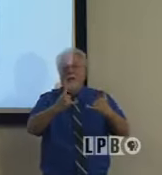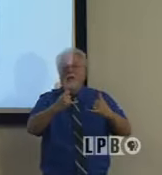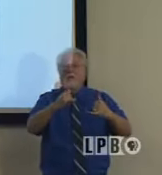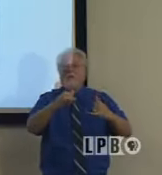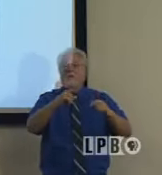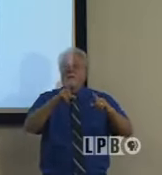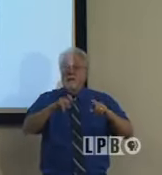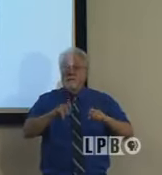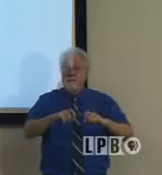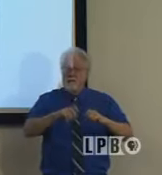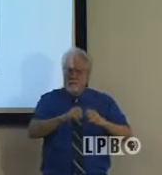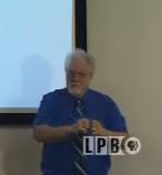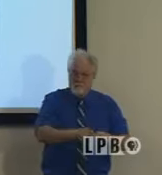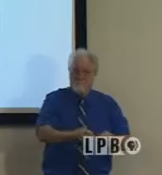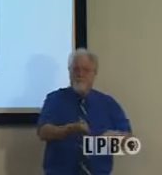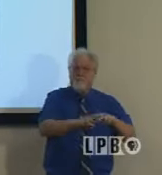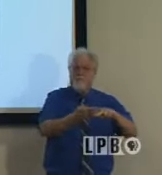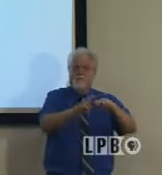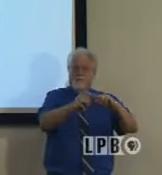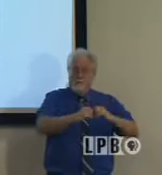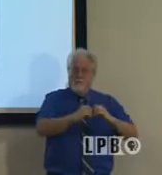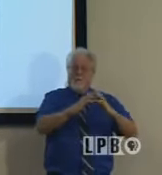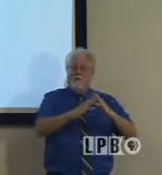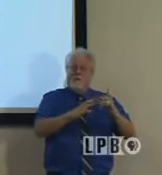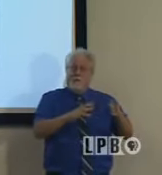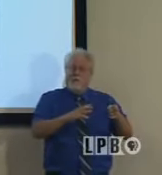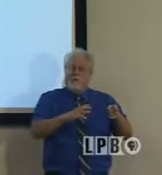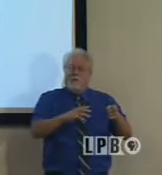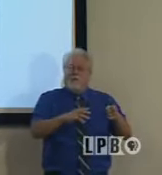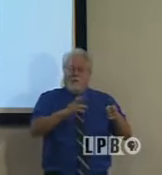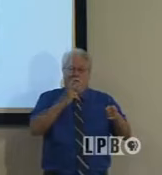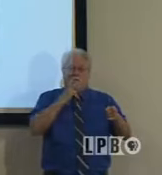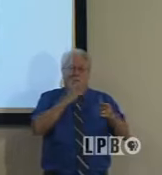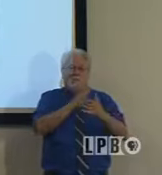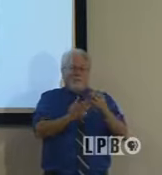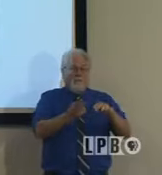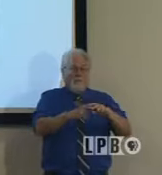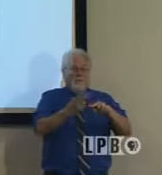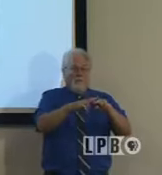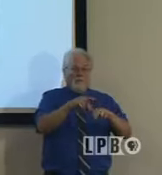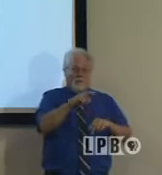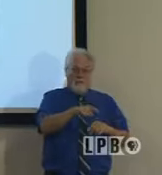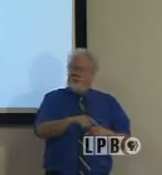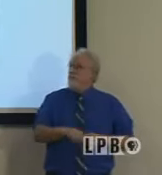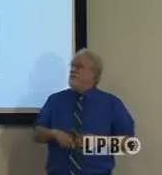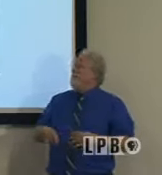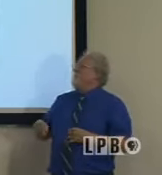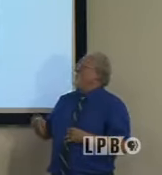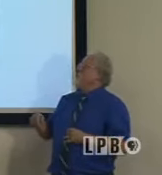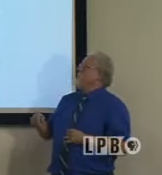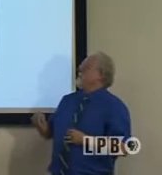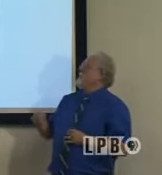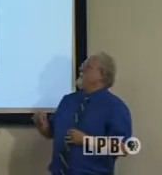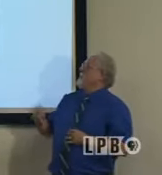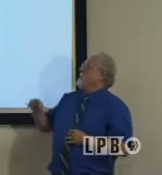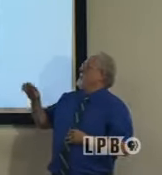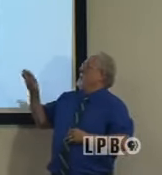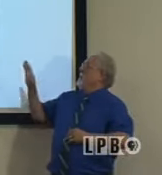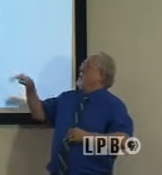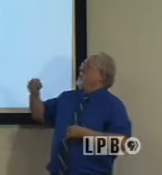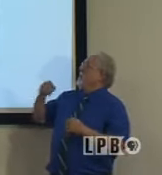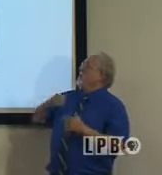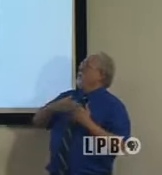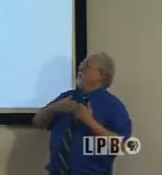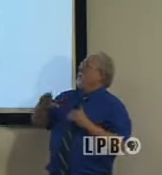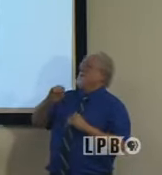testing surge there and people coming back, we would expect to see some increases in that area. But for the rest of the state, these increases are concerning. And when